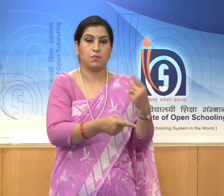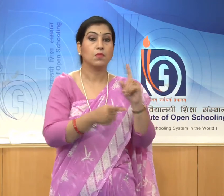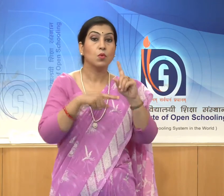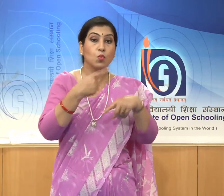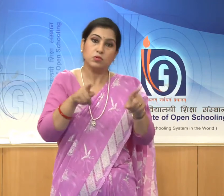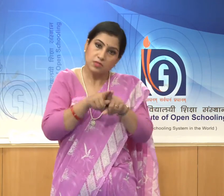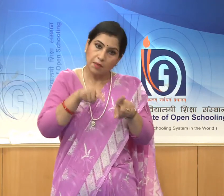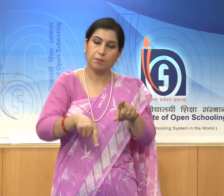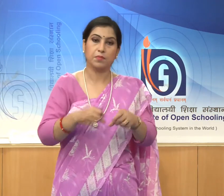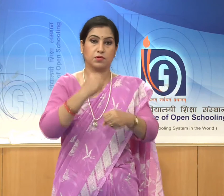rulers.